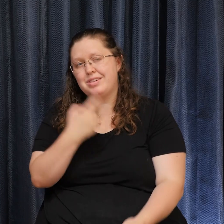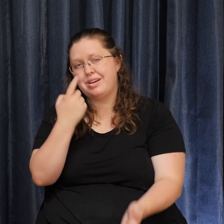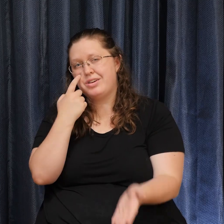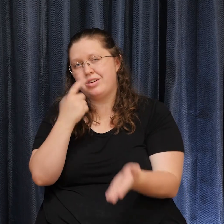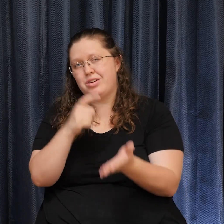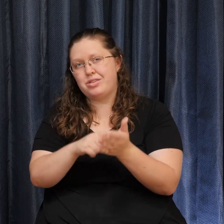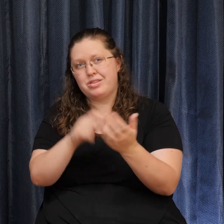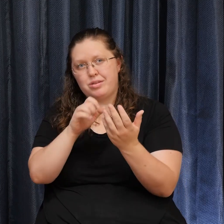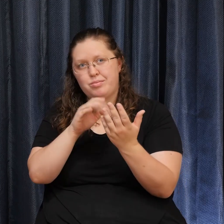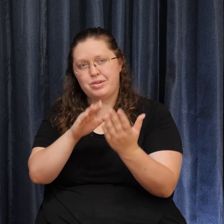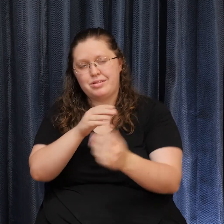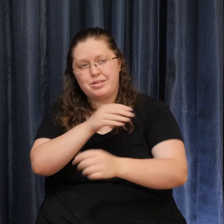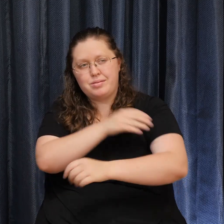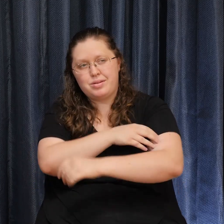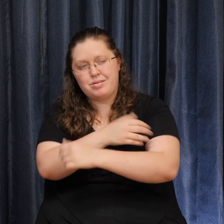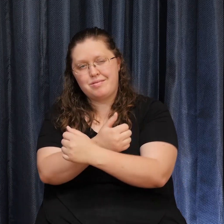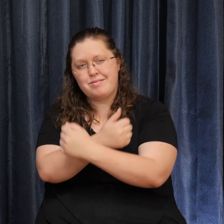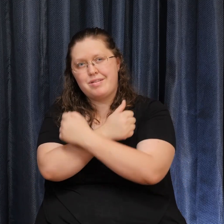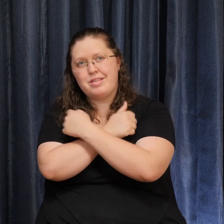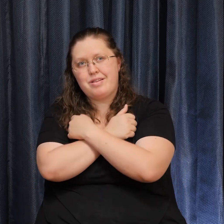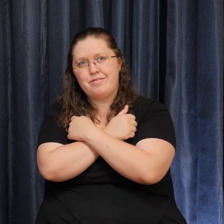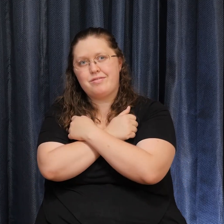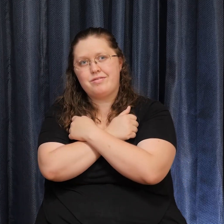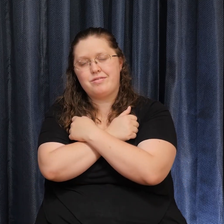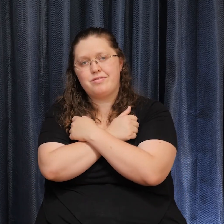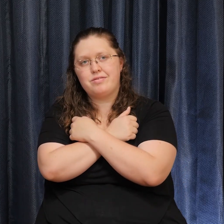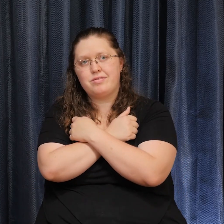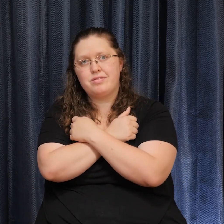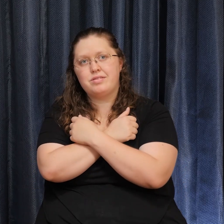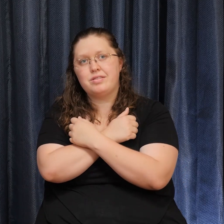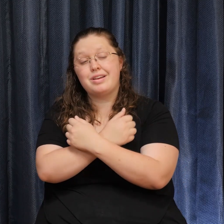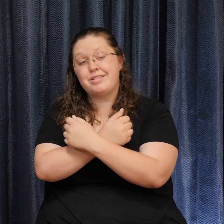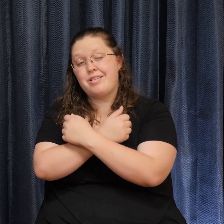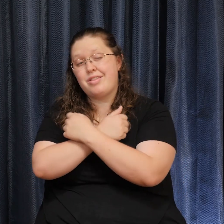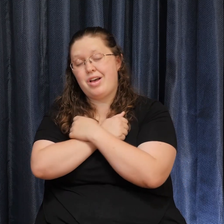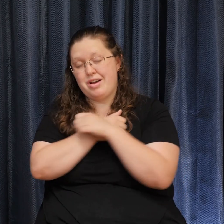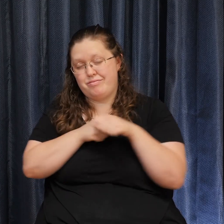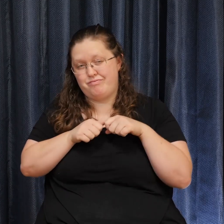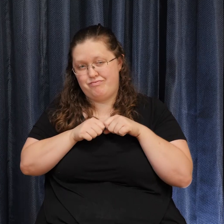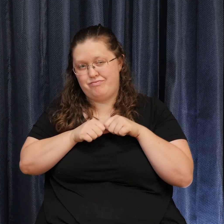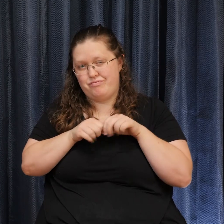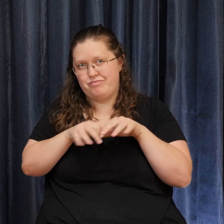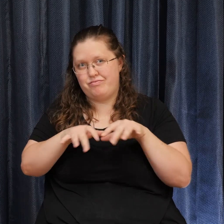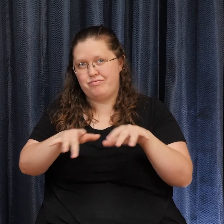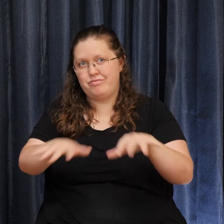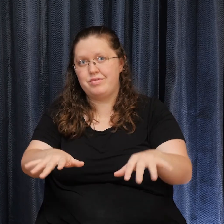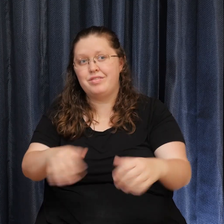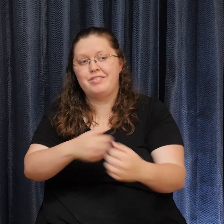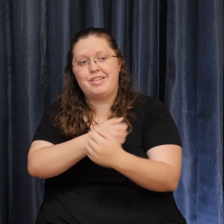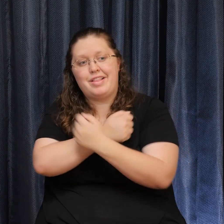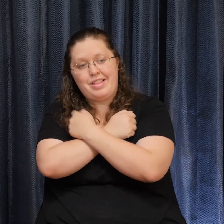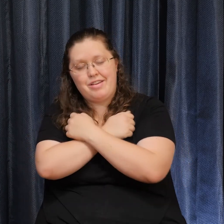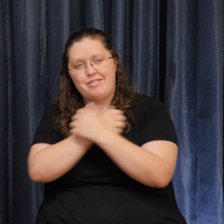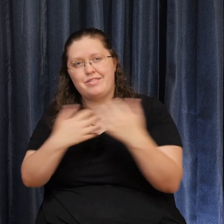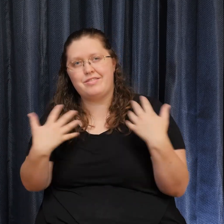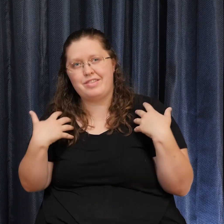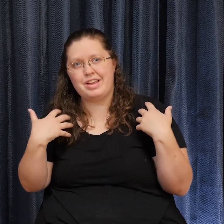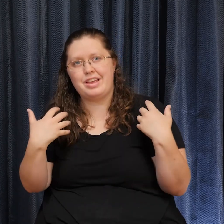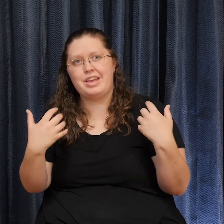love indwelling and love spreading out, love healing and love bringing